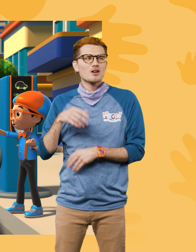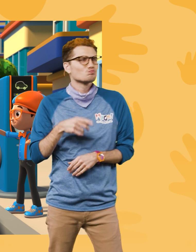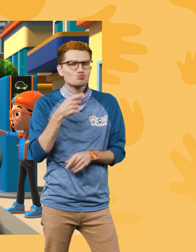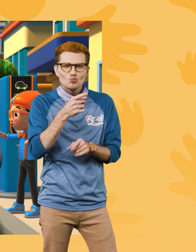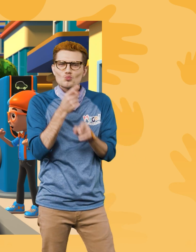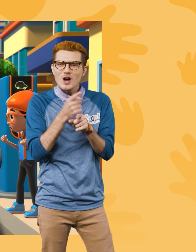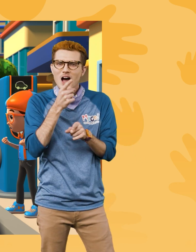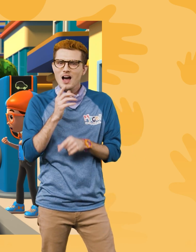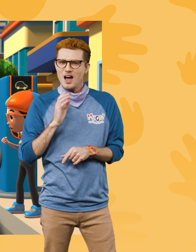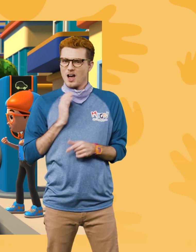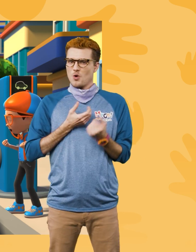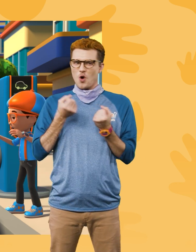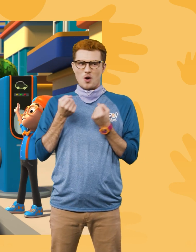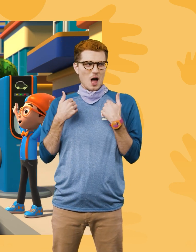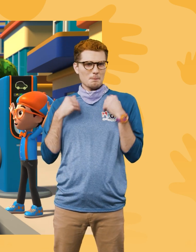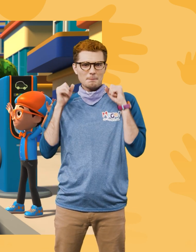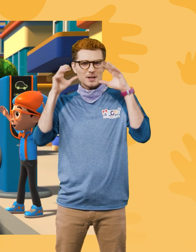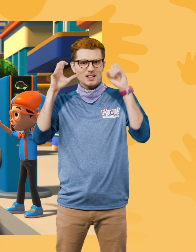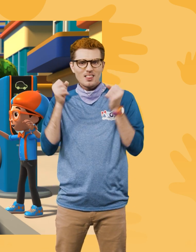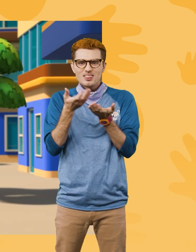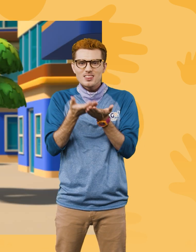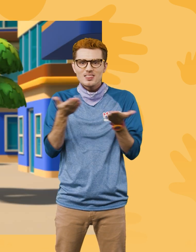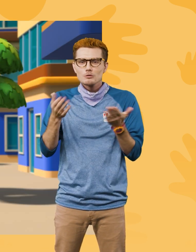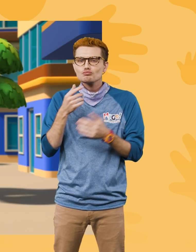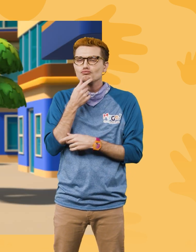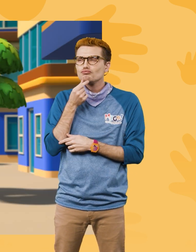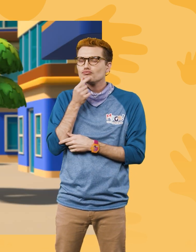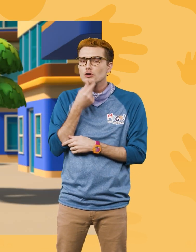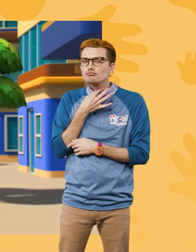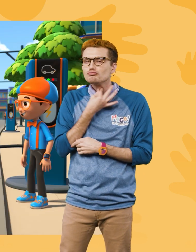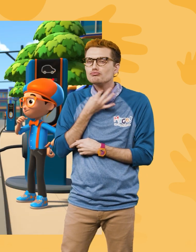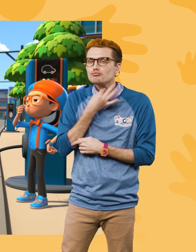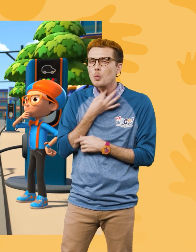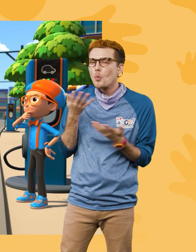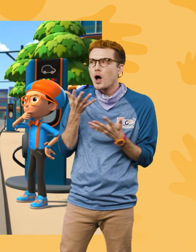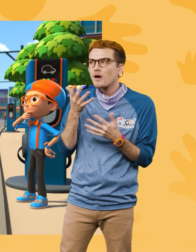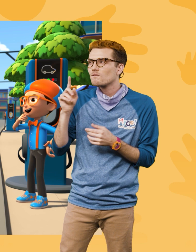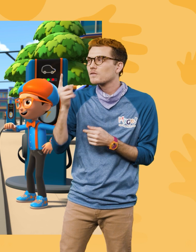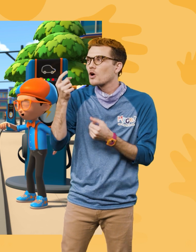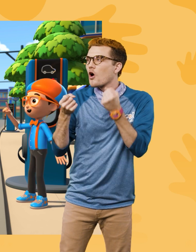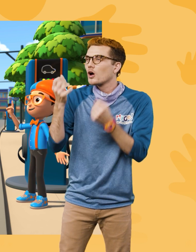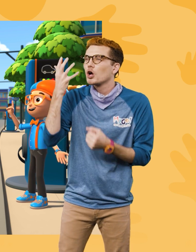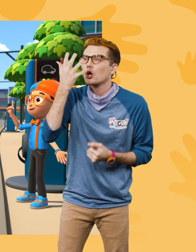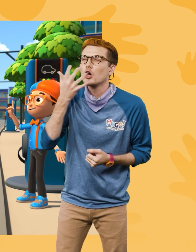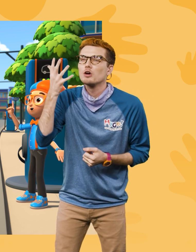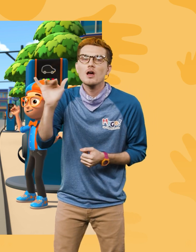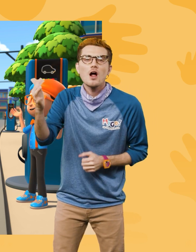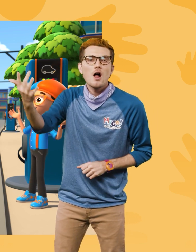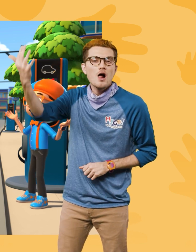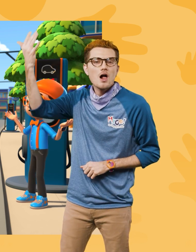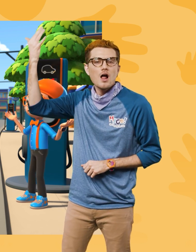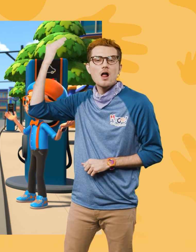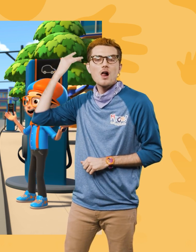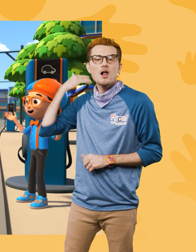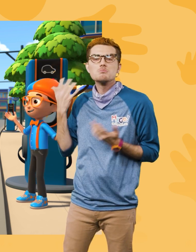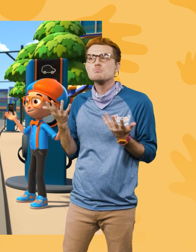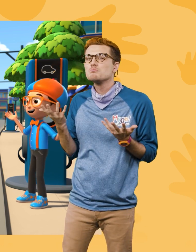Deebo! Our car does have amazing things! Hmm, I wonder, what were the first cars like?